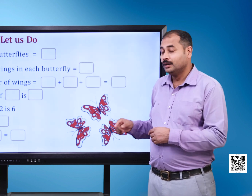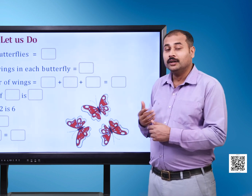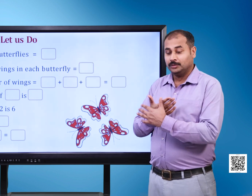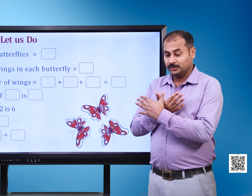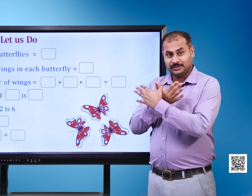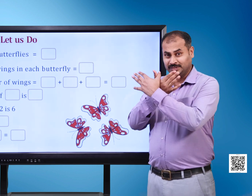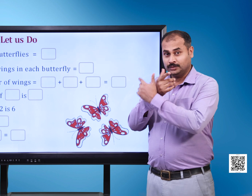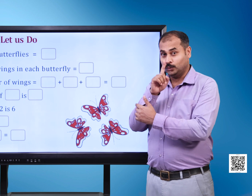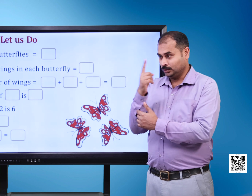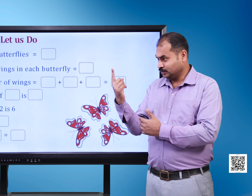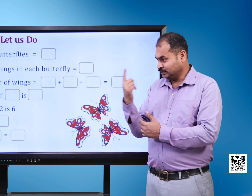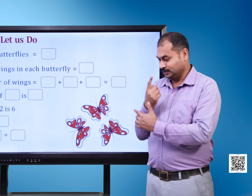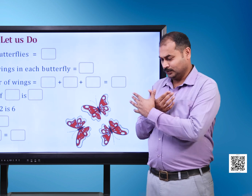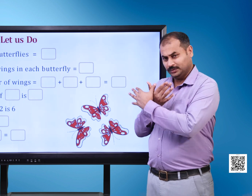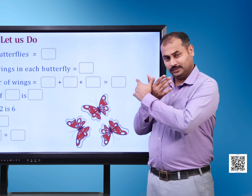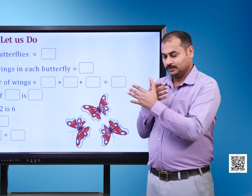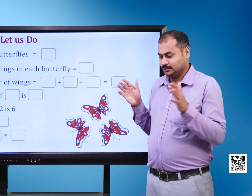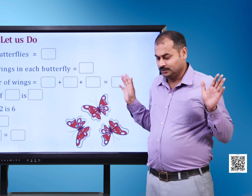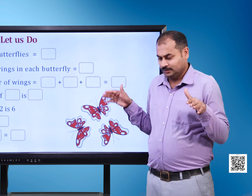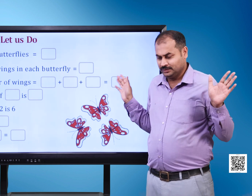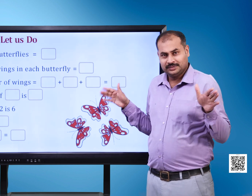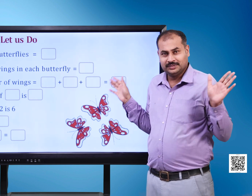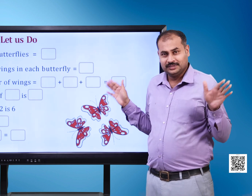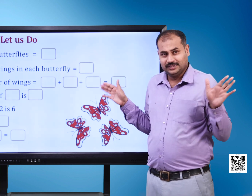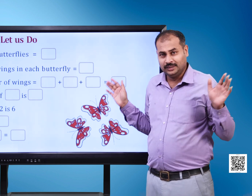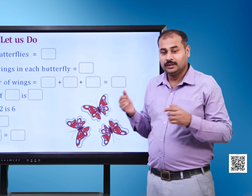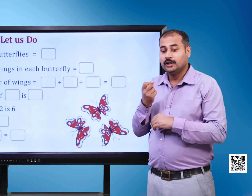Number of wings in each butterfly equals to blank